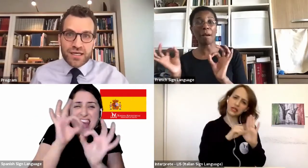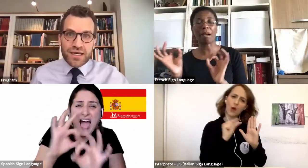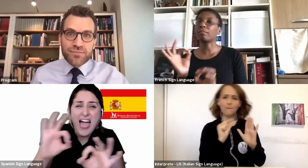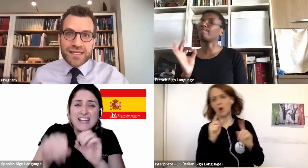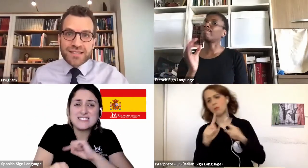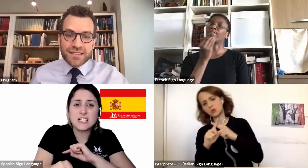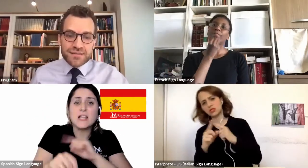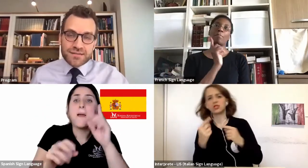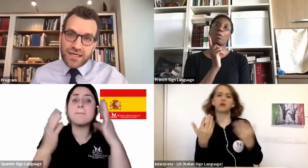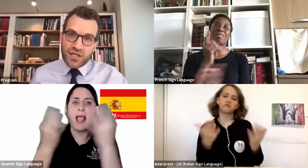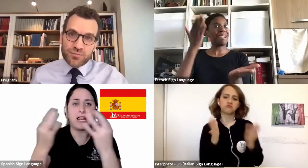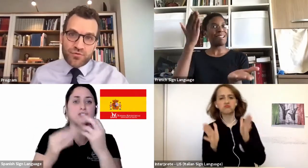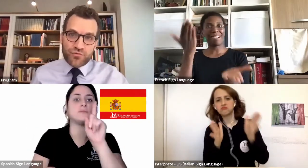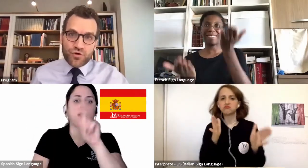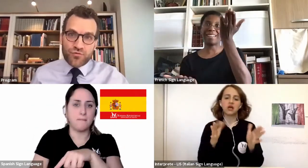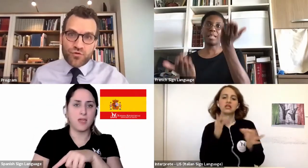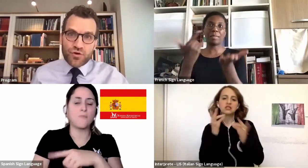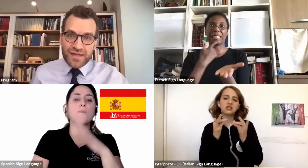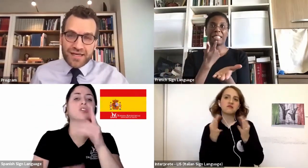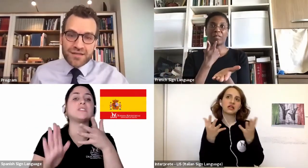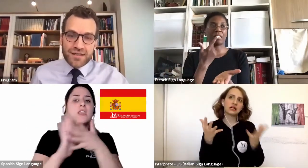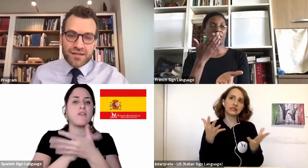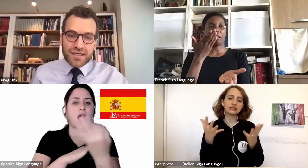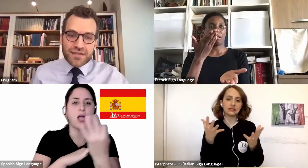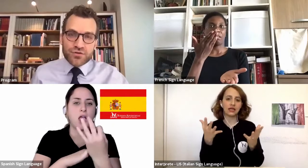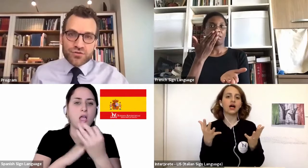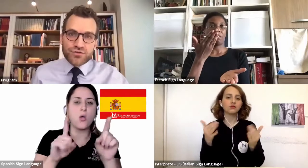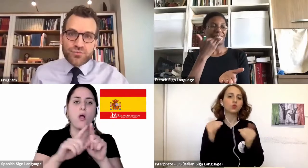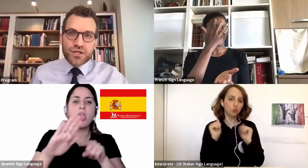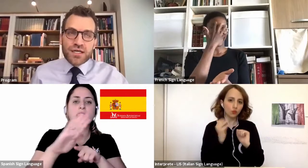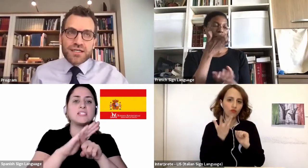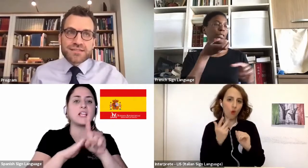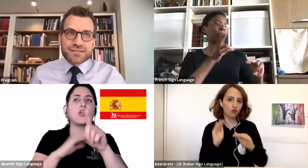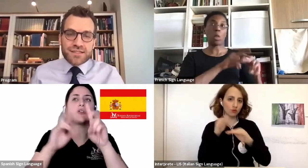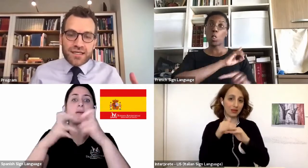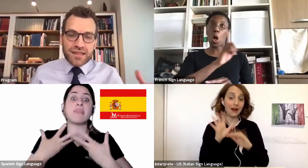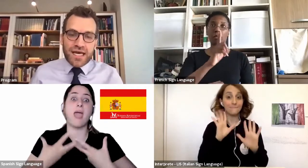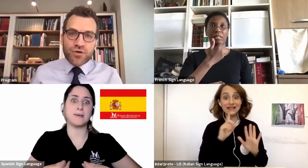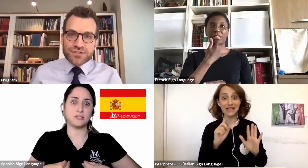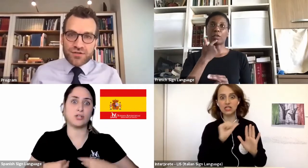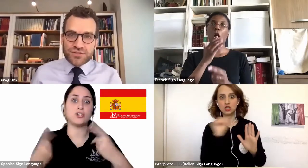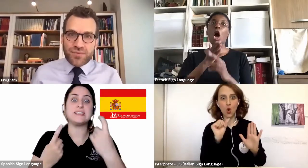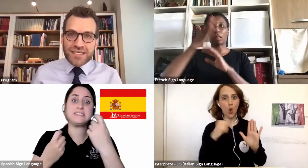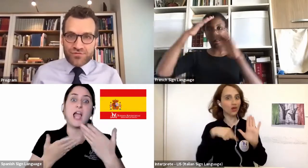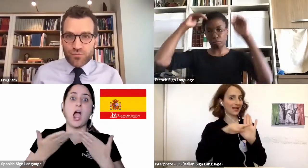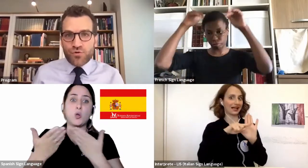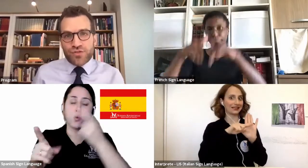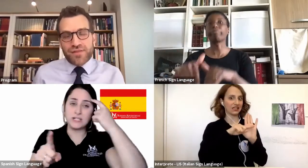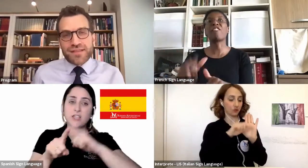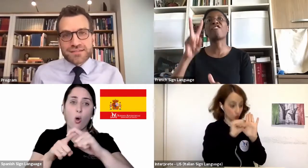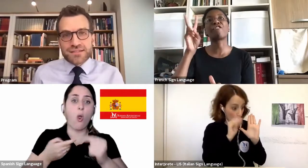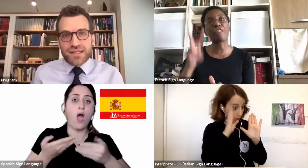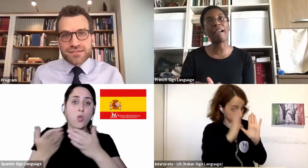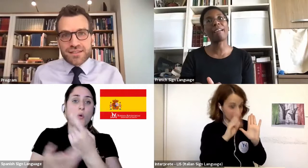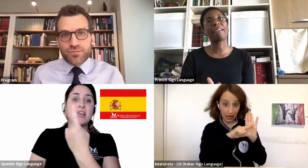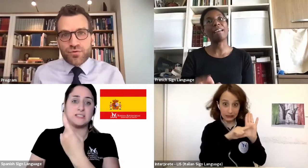and may need help for that also. But it's like allowing ourselves space for both. I